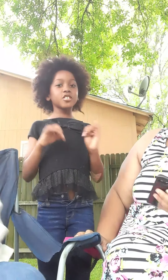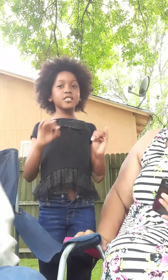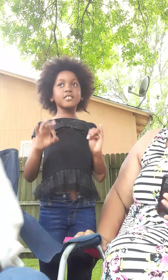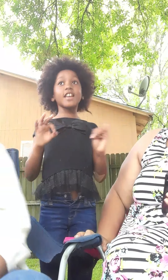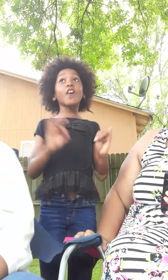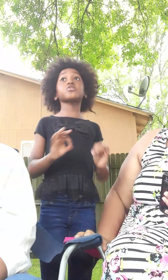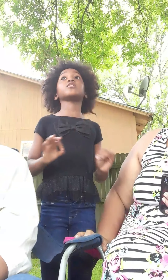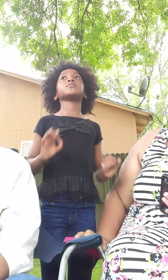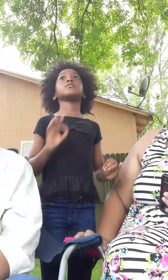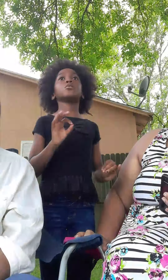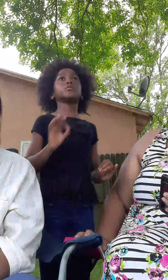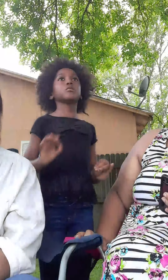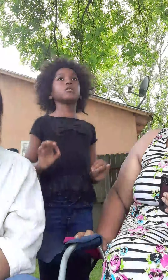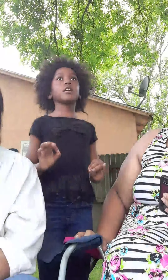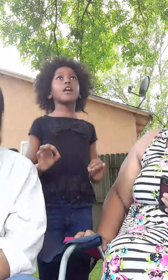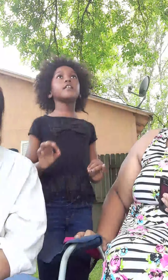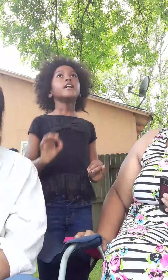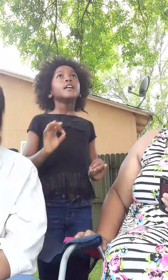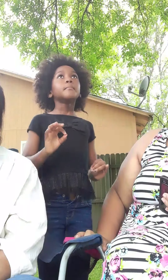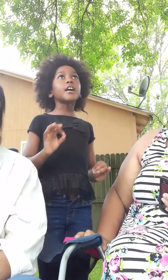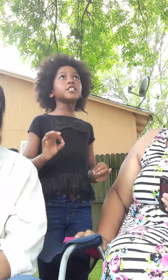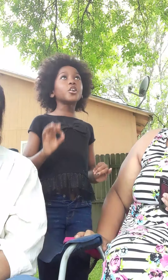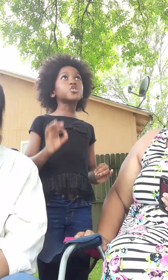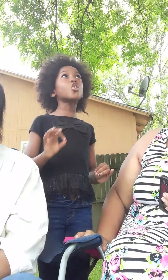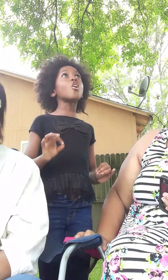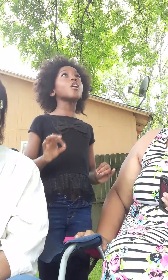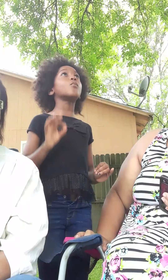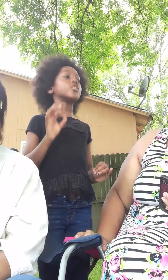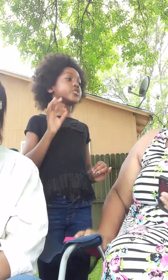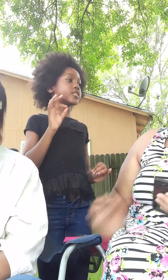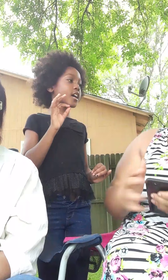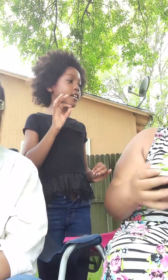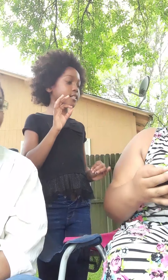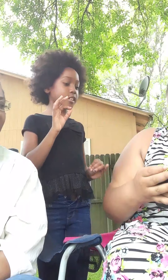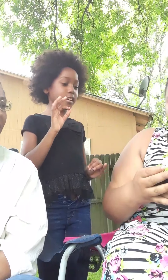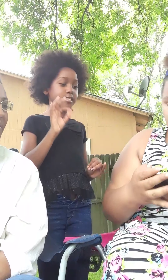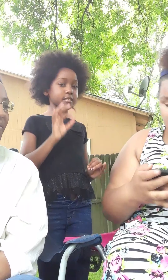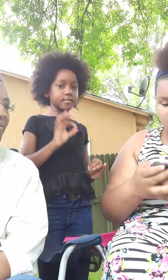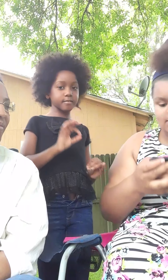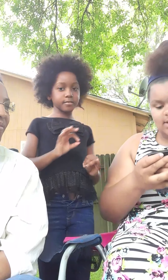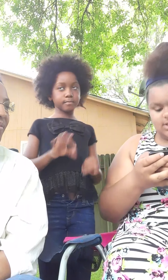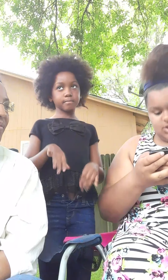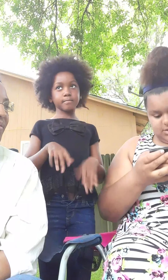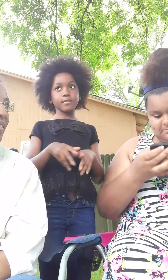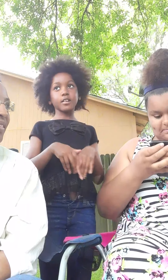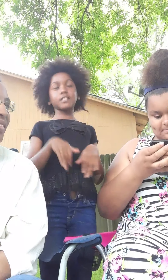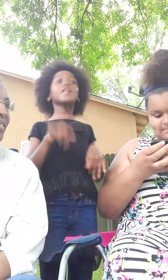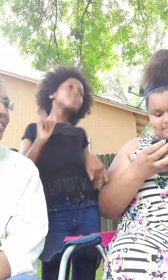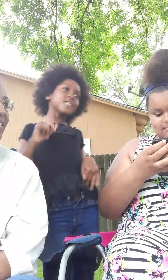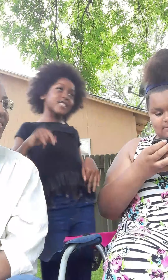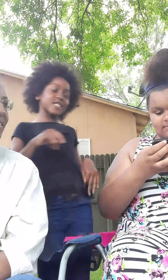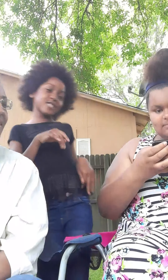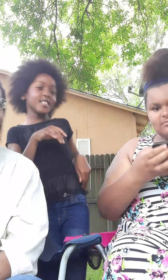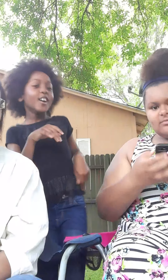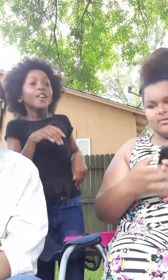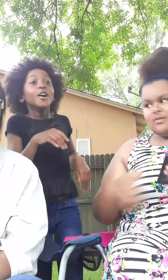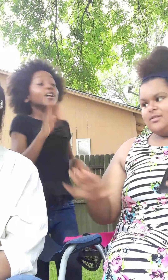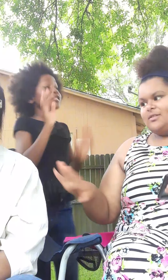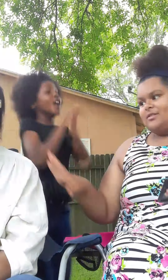that was the low score my low score was okay we're gonna do clumsy edition clumsy edition are